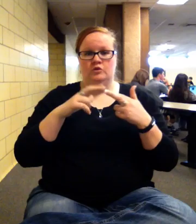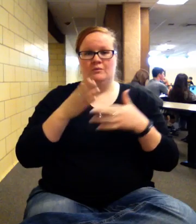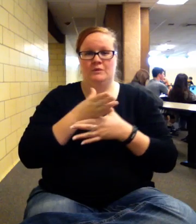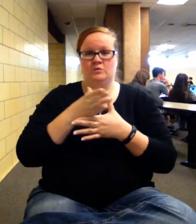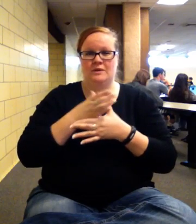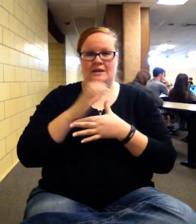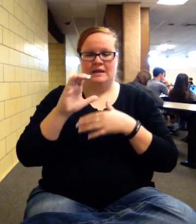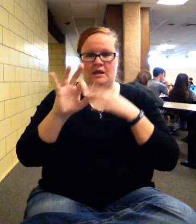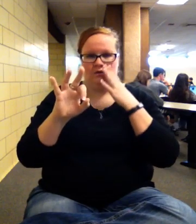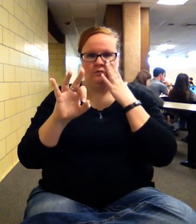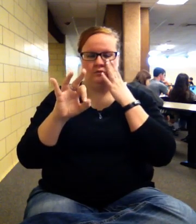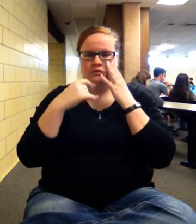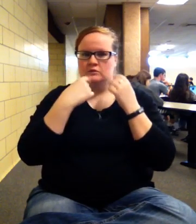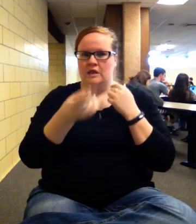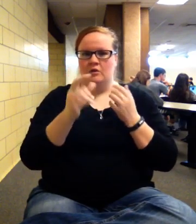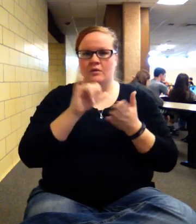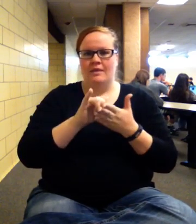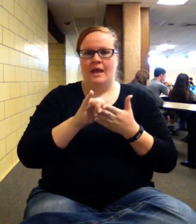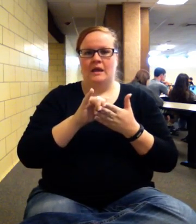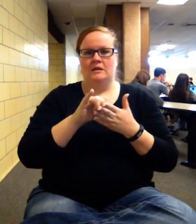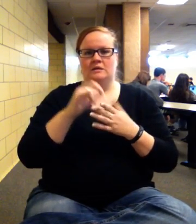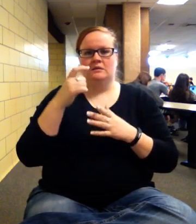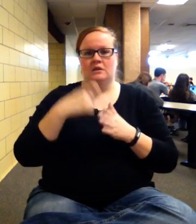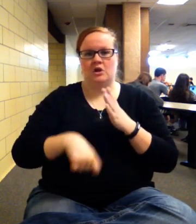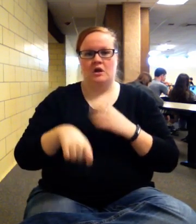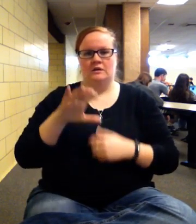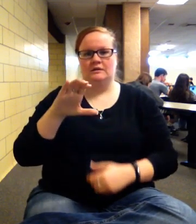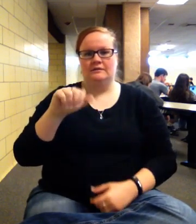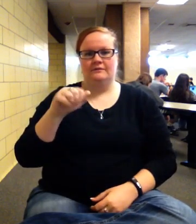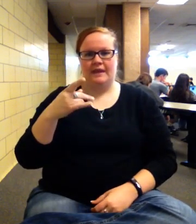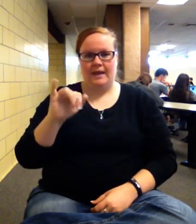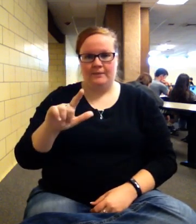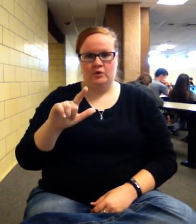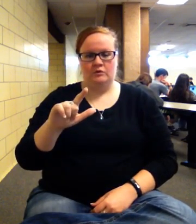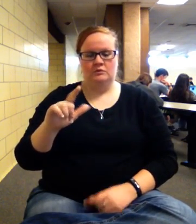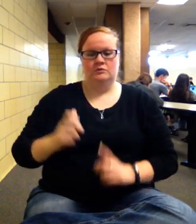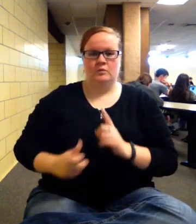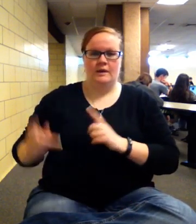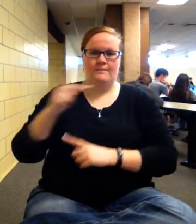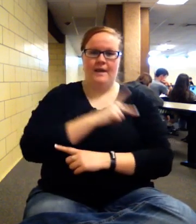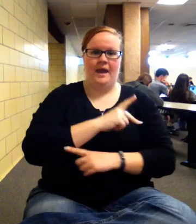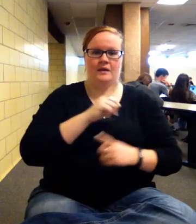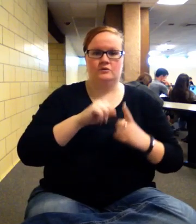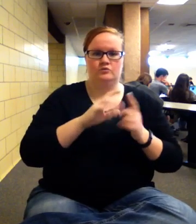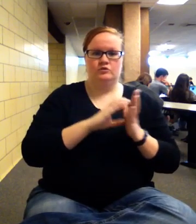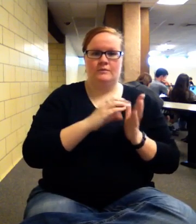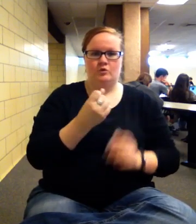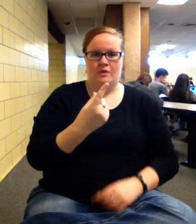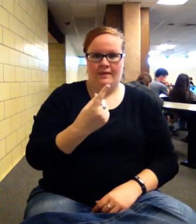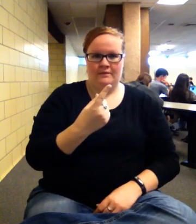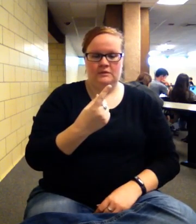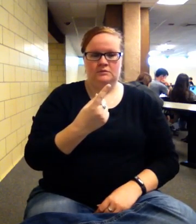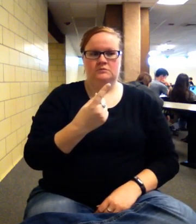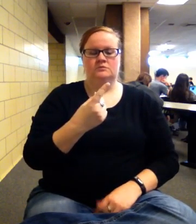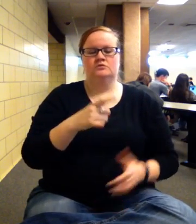they're telling you that the cost of capital, so that's going back to Chapter 11, your weighted average cost of capital, or your required rate of return,